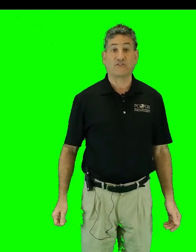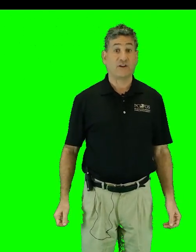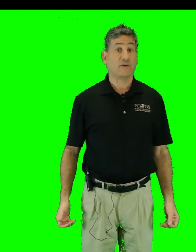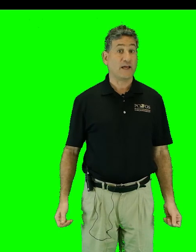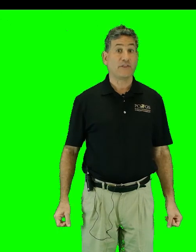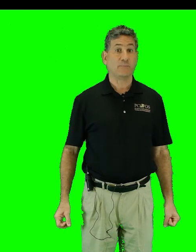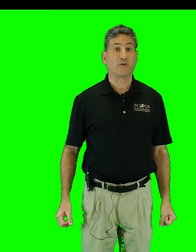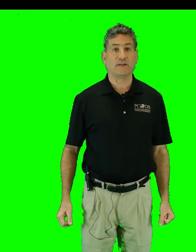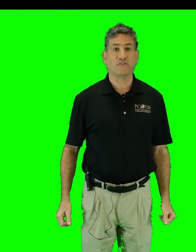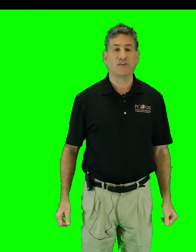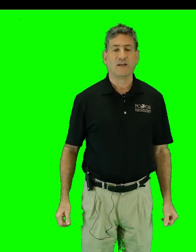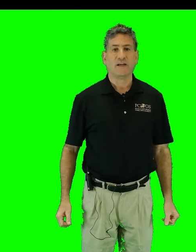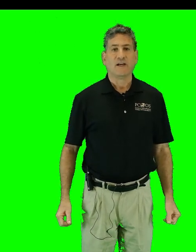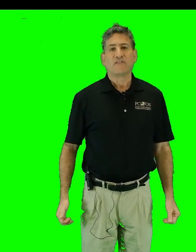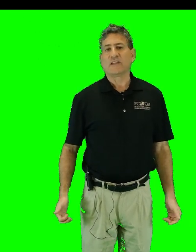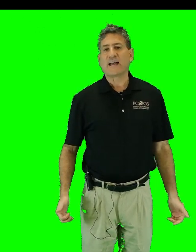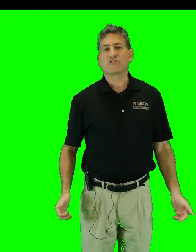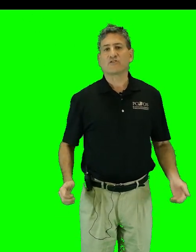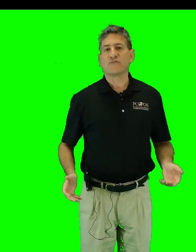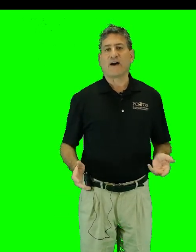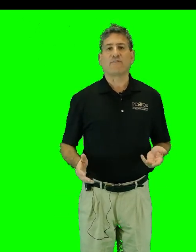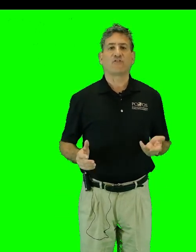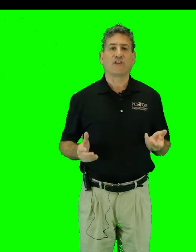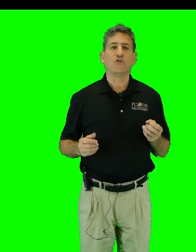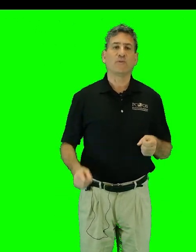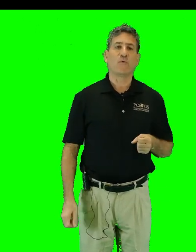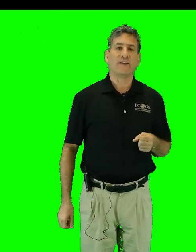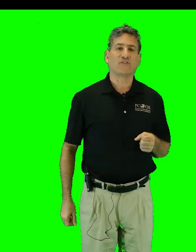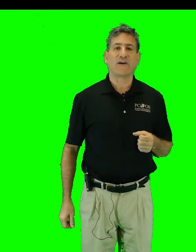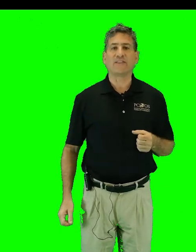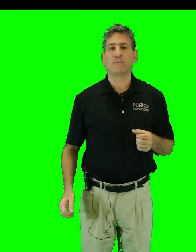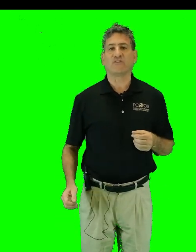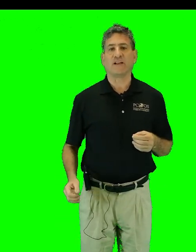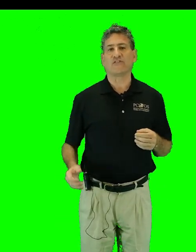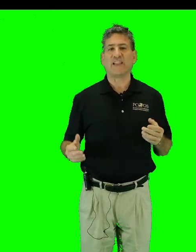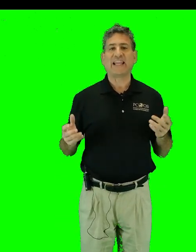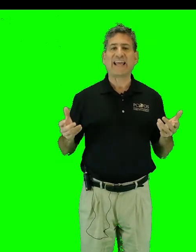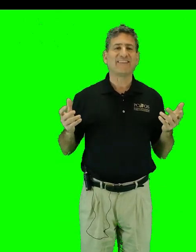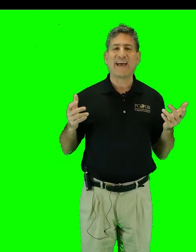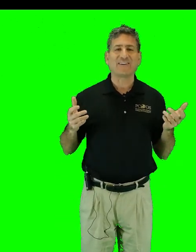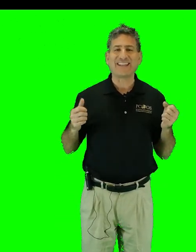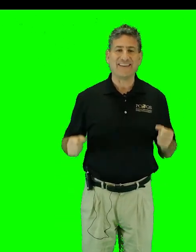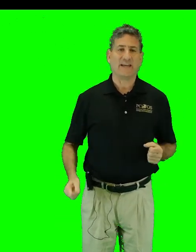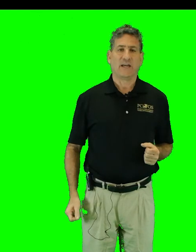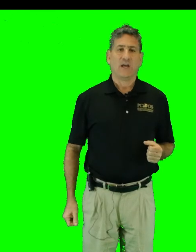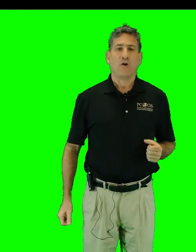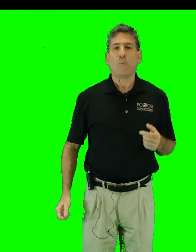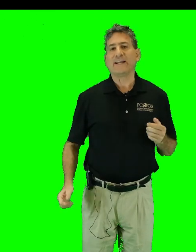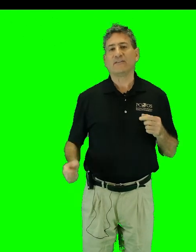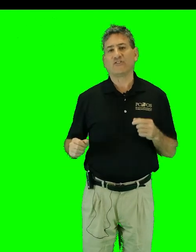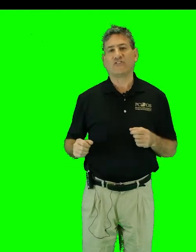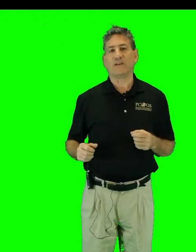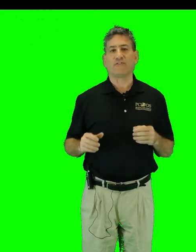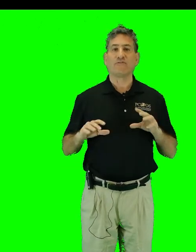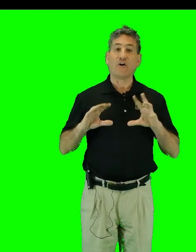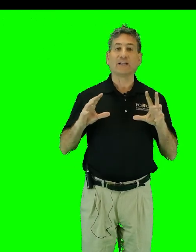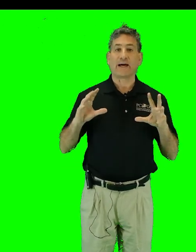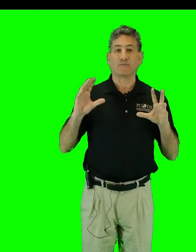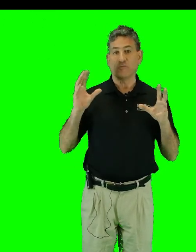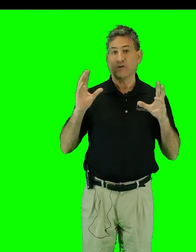Astaire, and Anthony Perkins, the last survivors of the human race find themselves in the land down under, waiting to see if the fallout from a